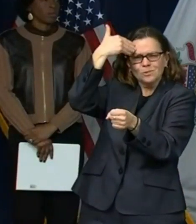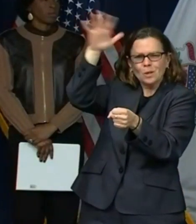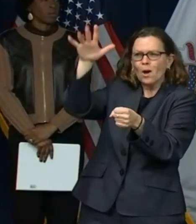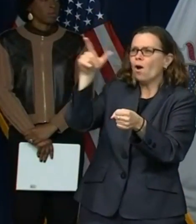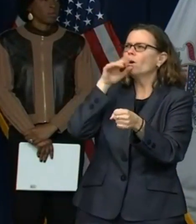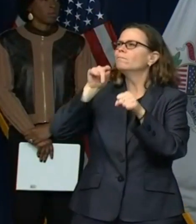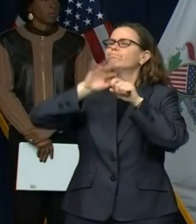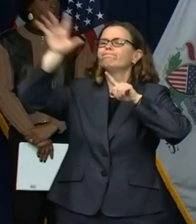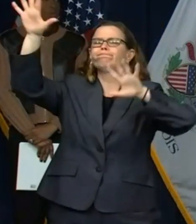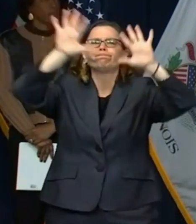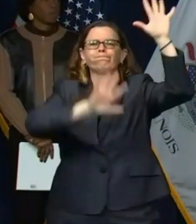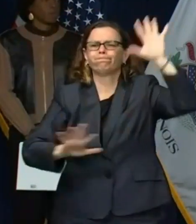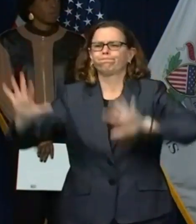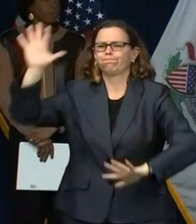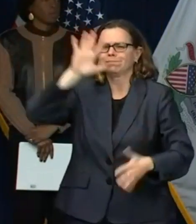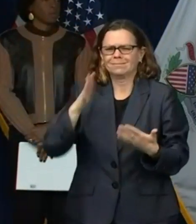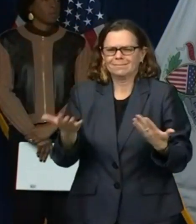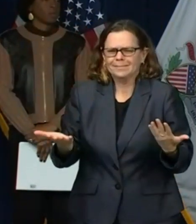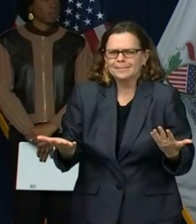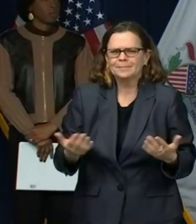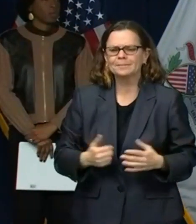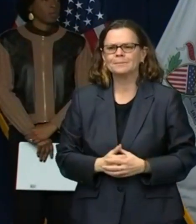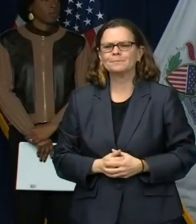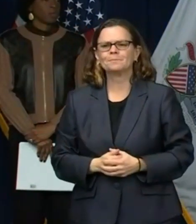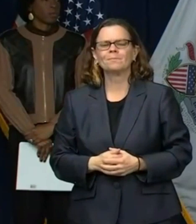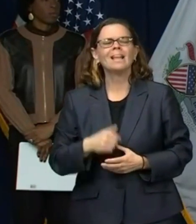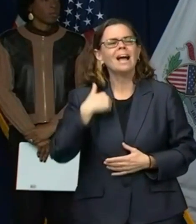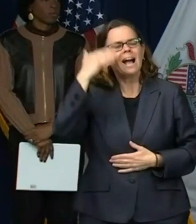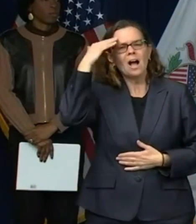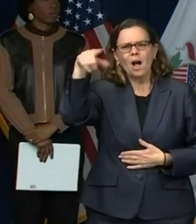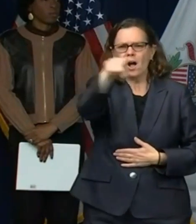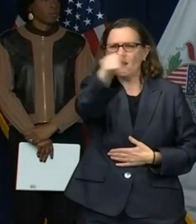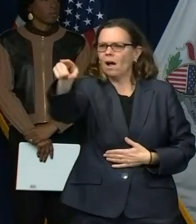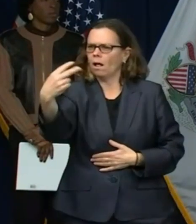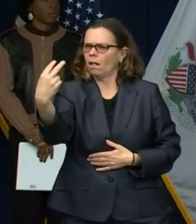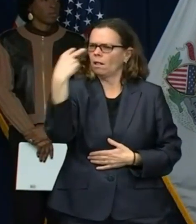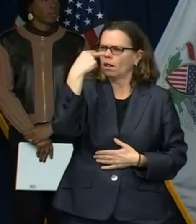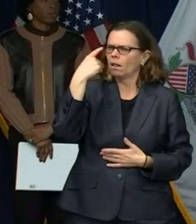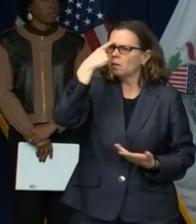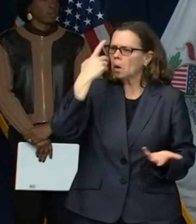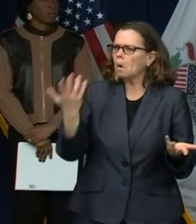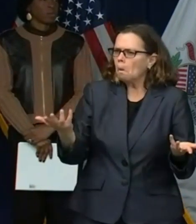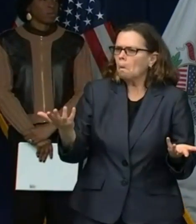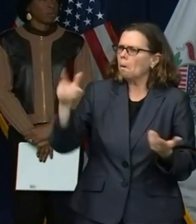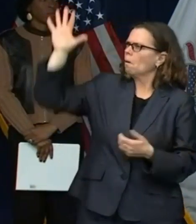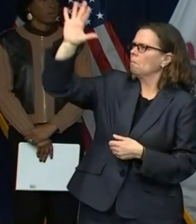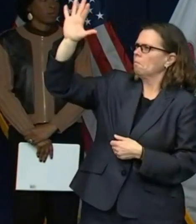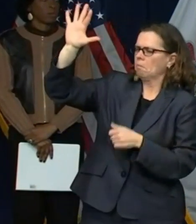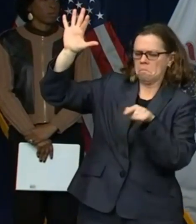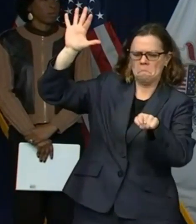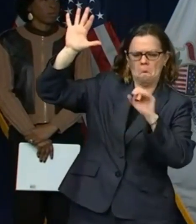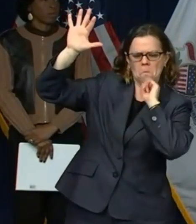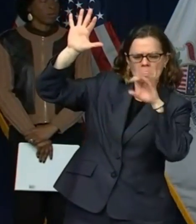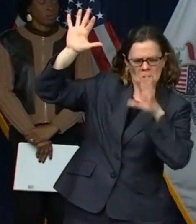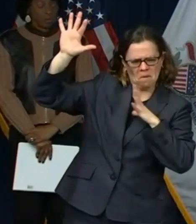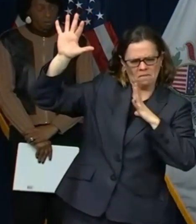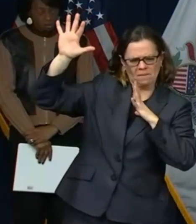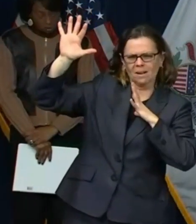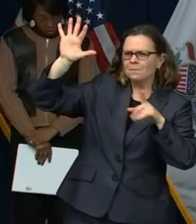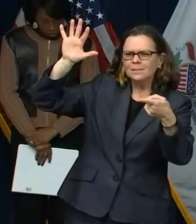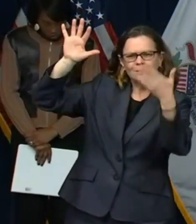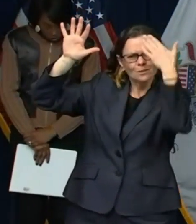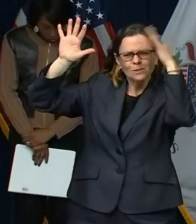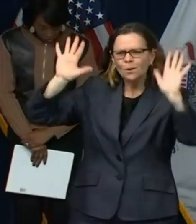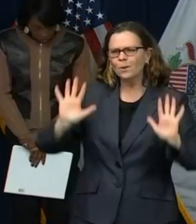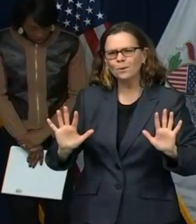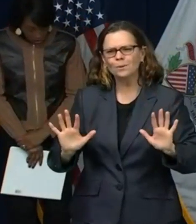say is that, um, infection rates, uh, how fast is the virus moving? What's the doubling time? These are all things that need